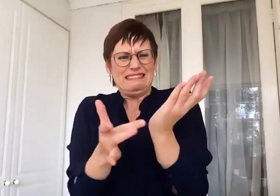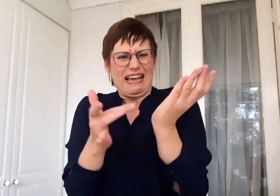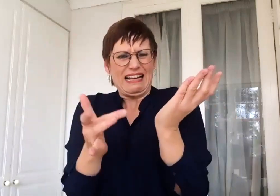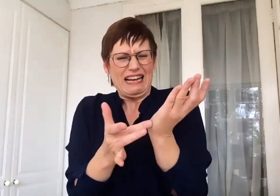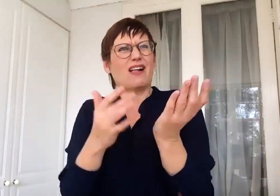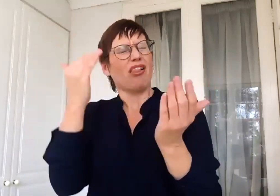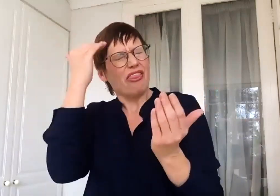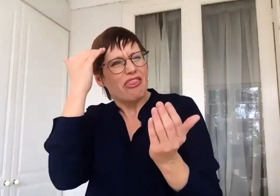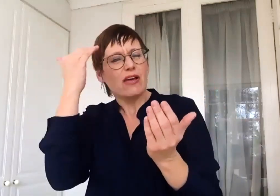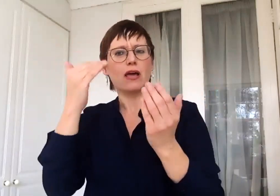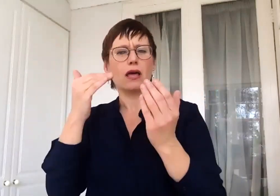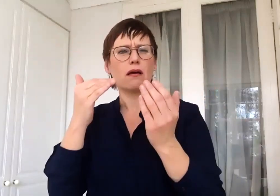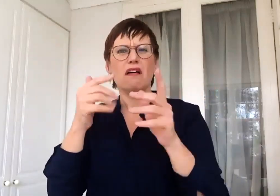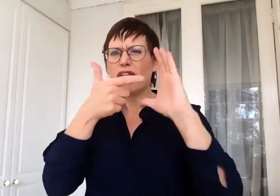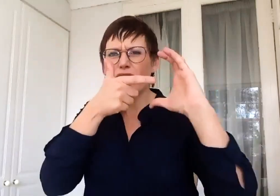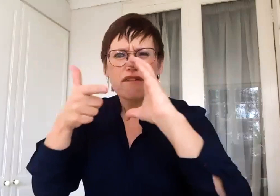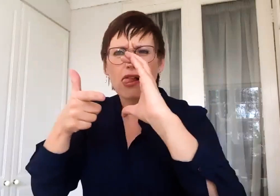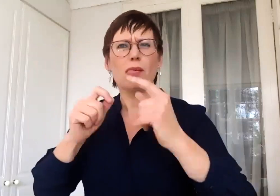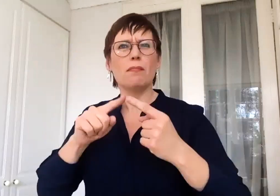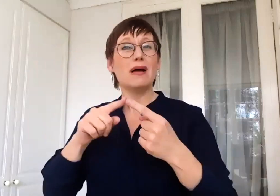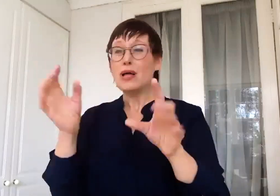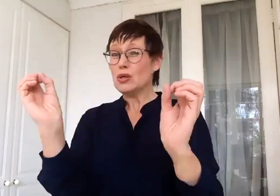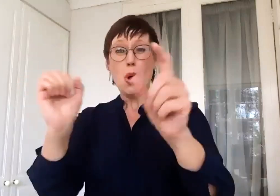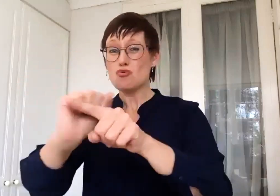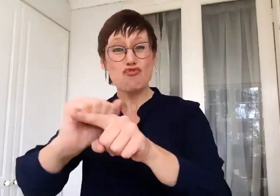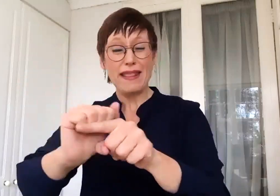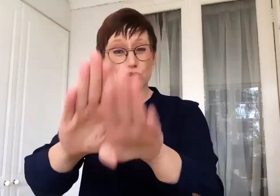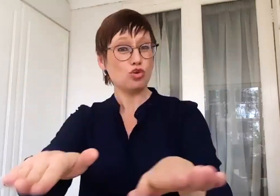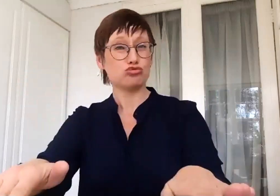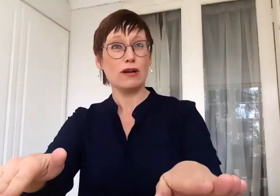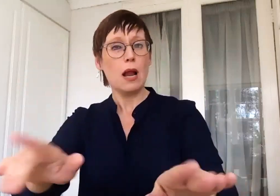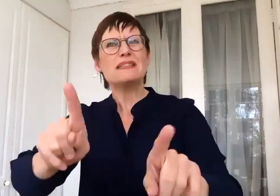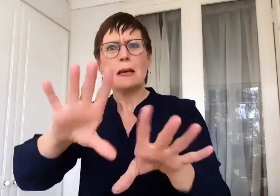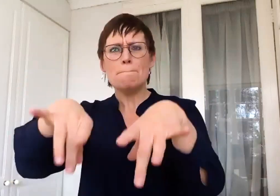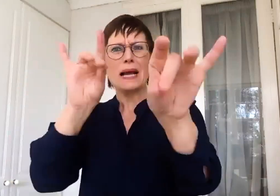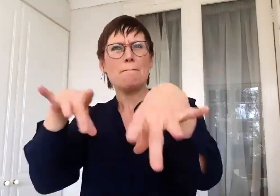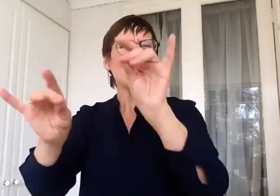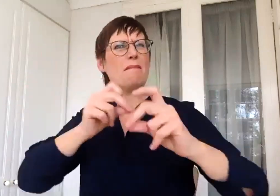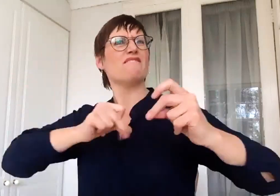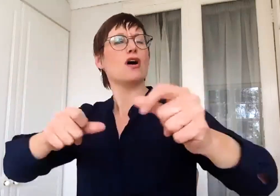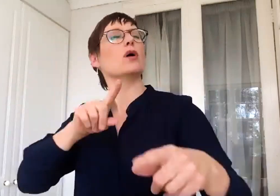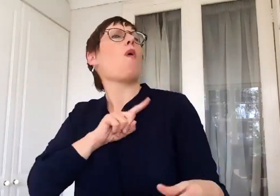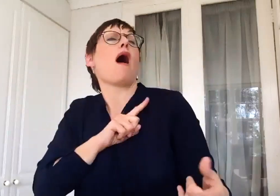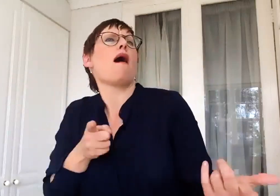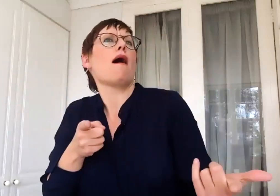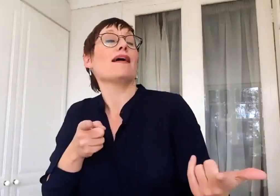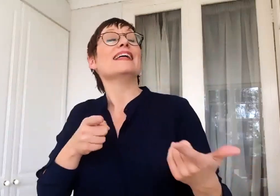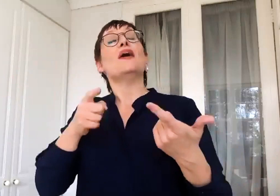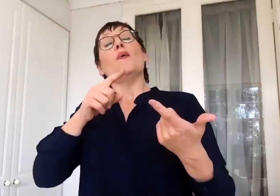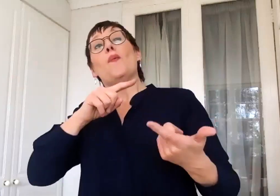aspects of film without any training. And that's, again, we know because they feel and grow up kinesthetically